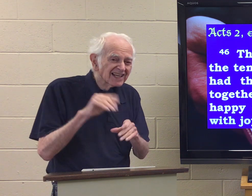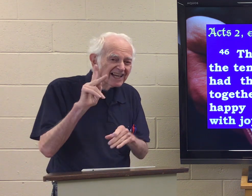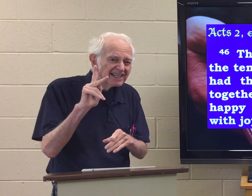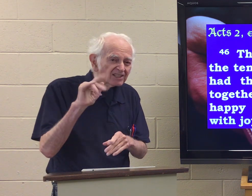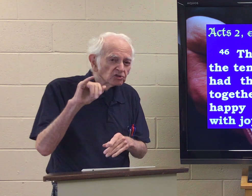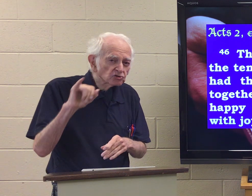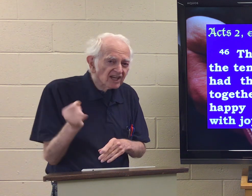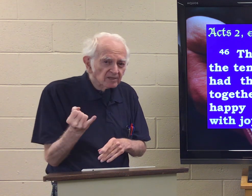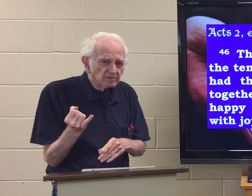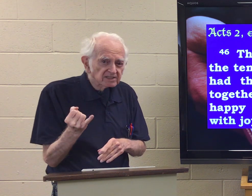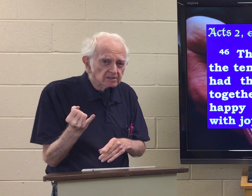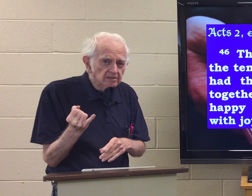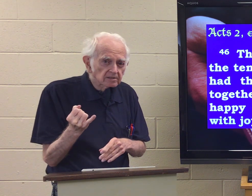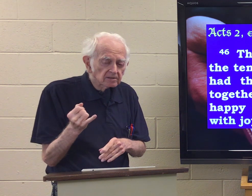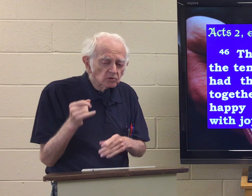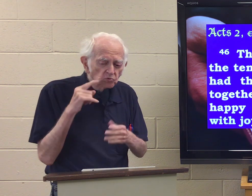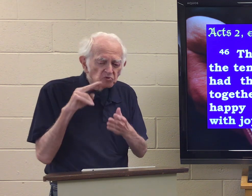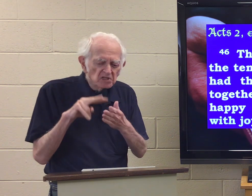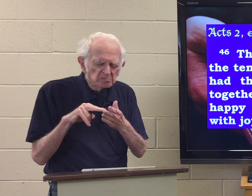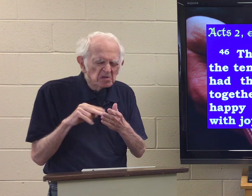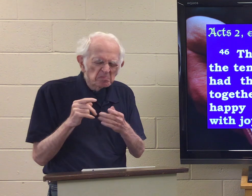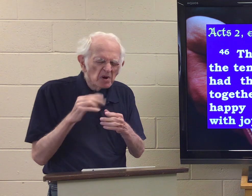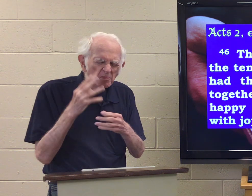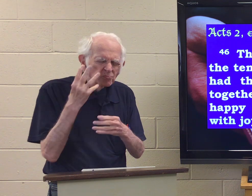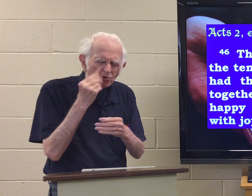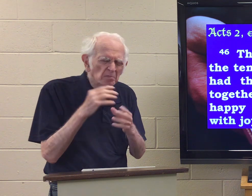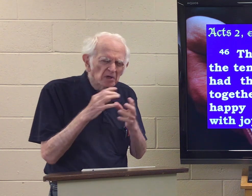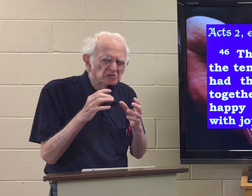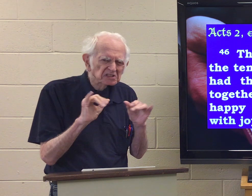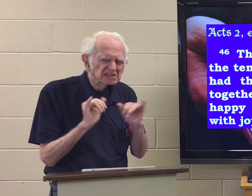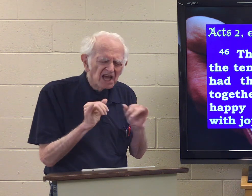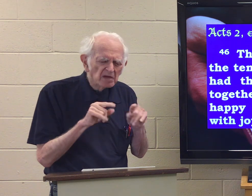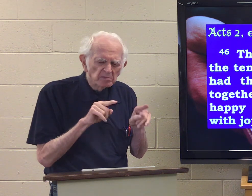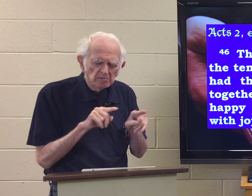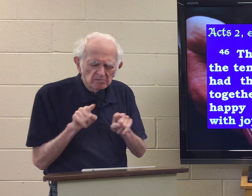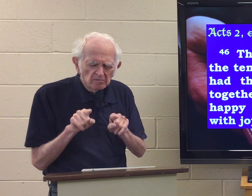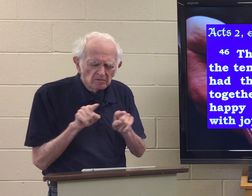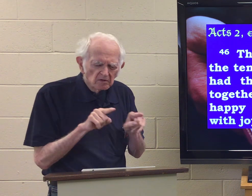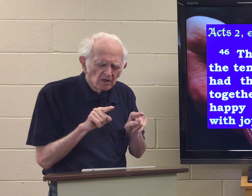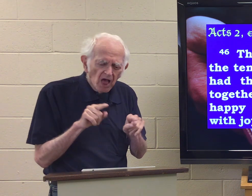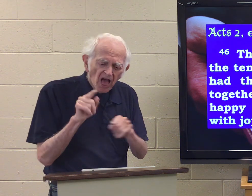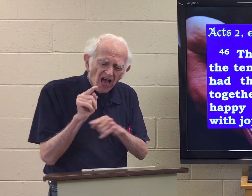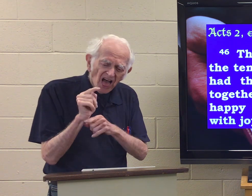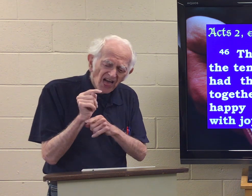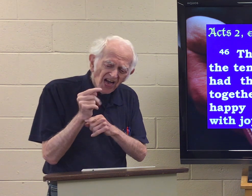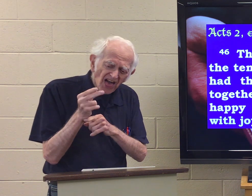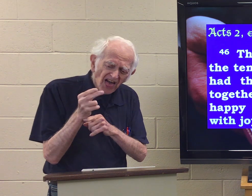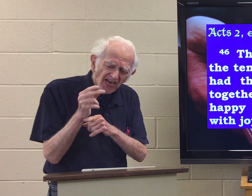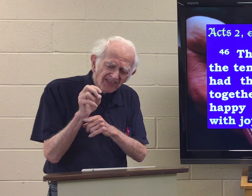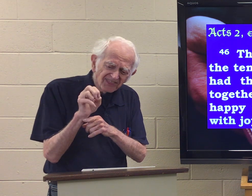In the King James, when we read it, it's pretty much the same thing. They